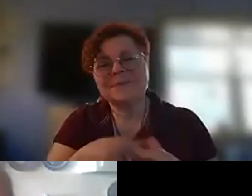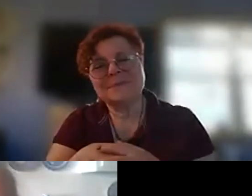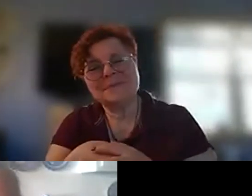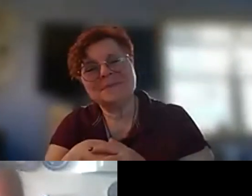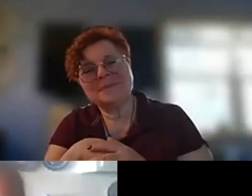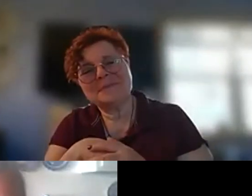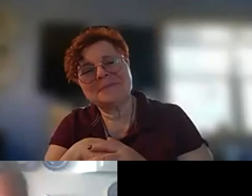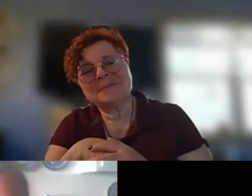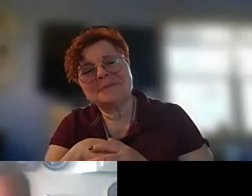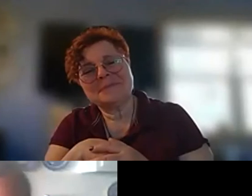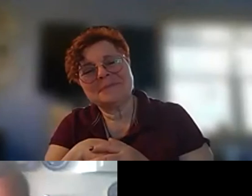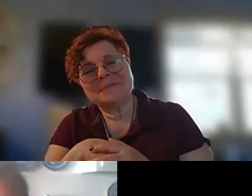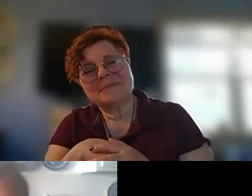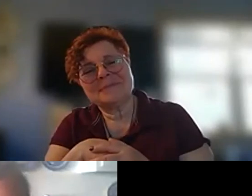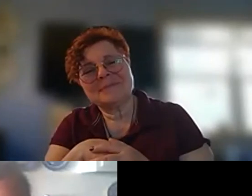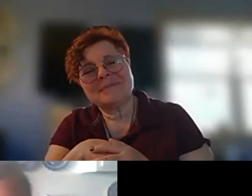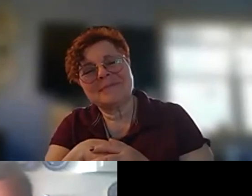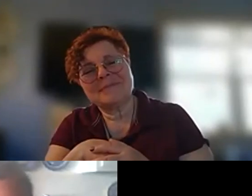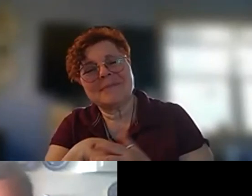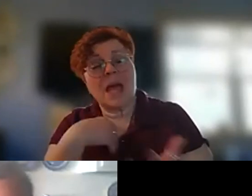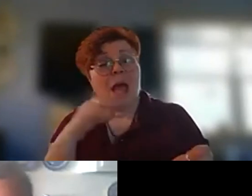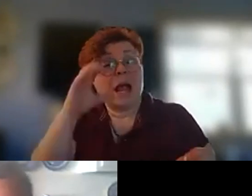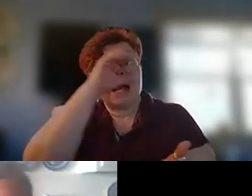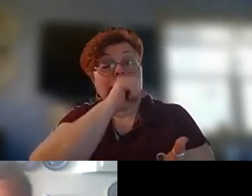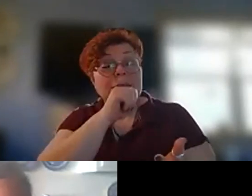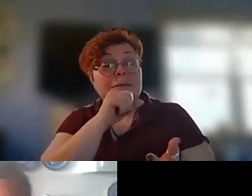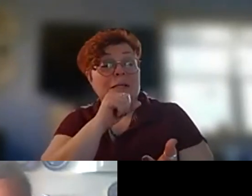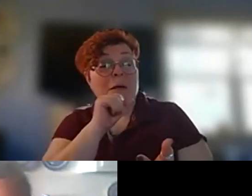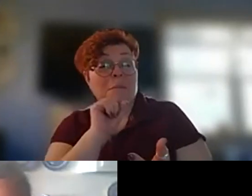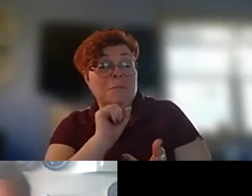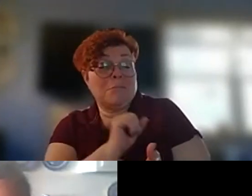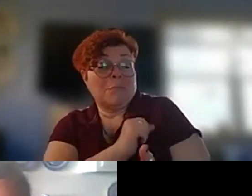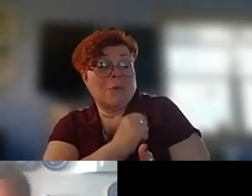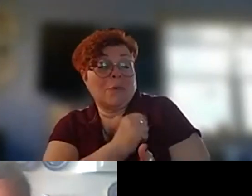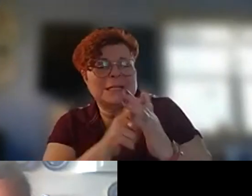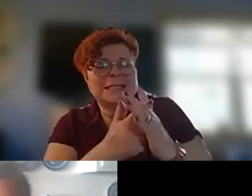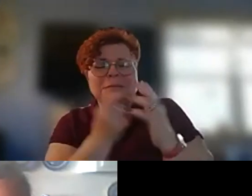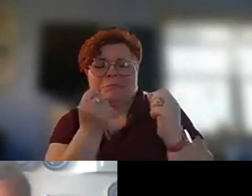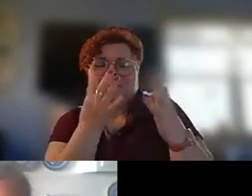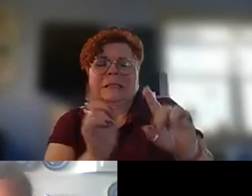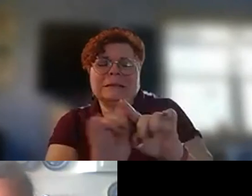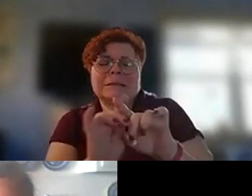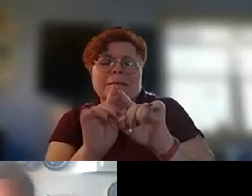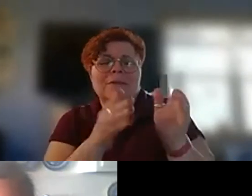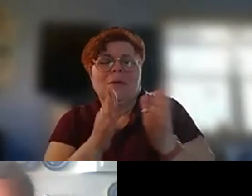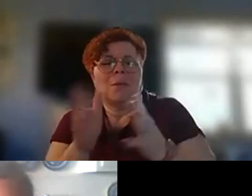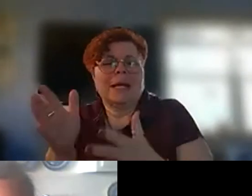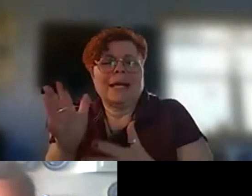i guess poems begin in lots of different ways and uh inspiration can come